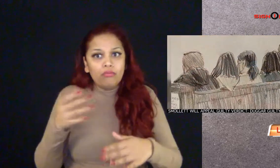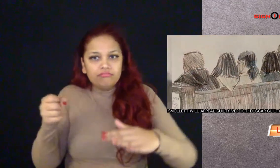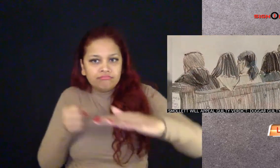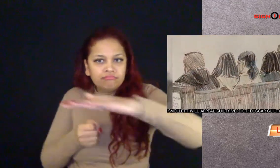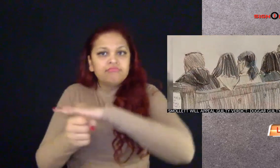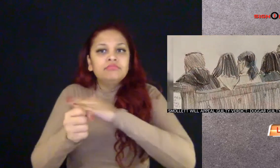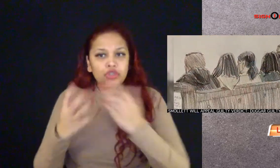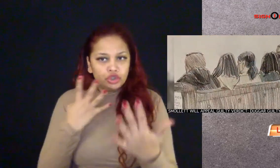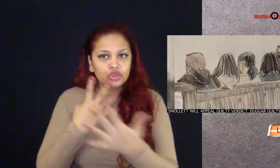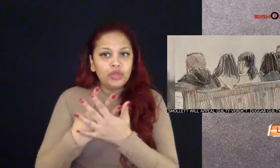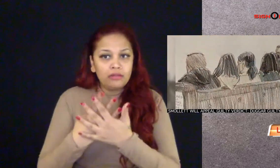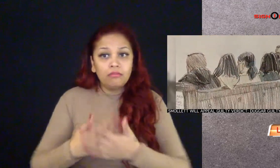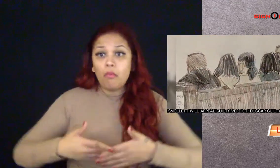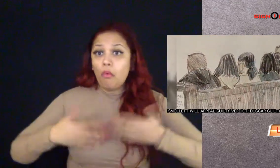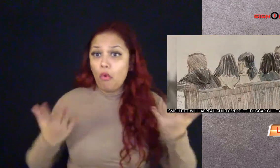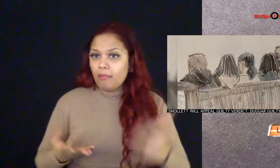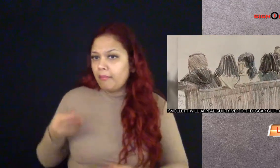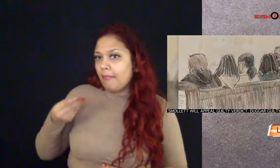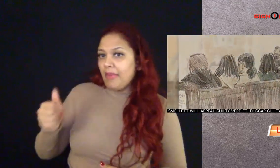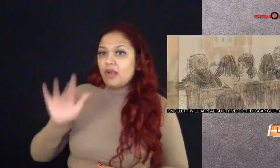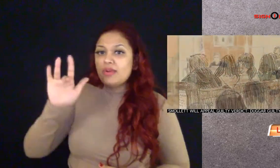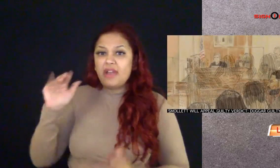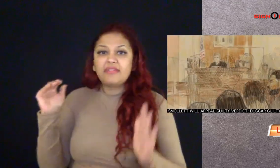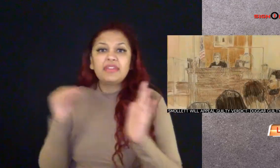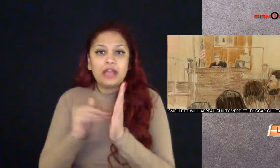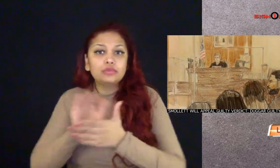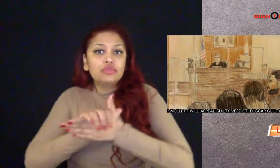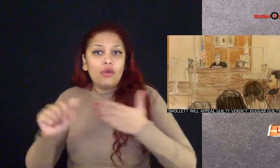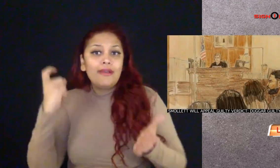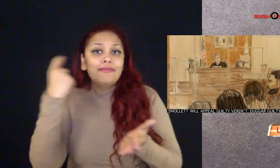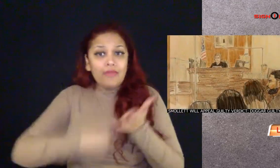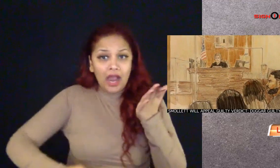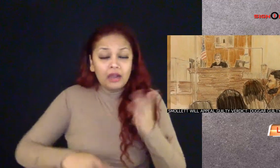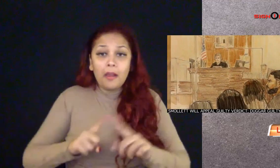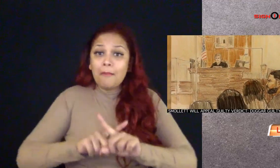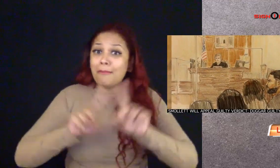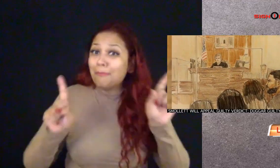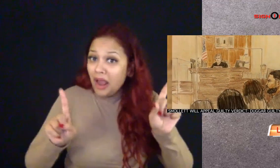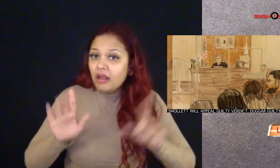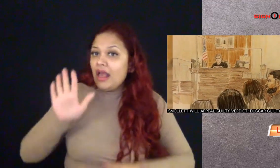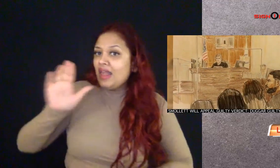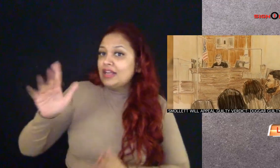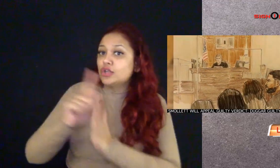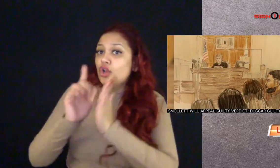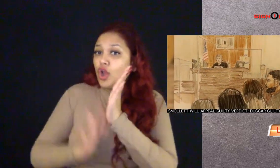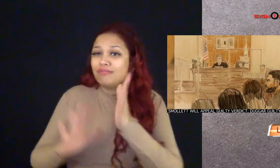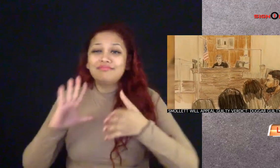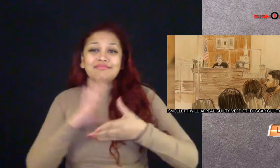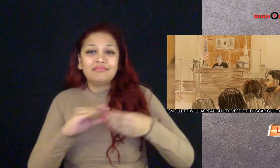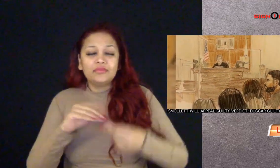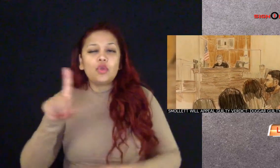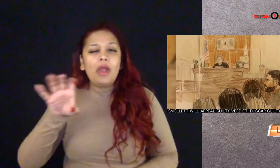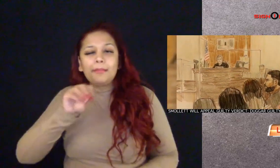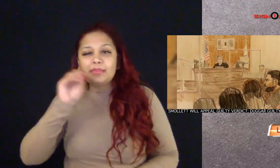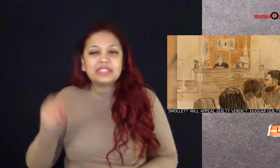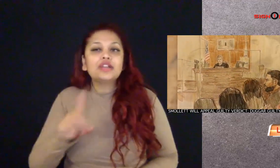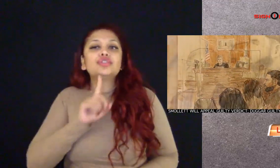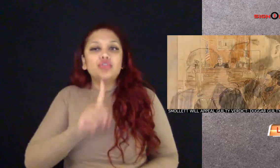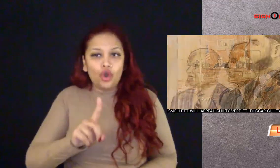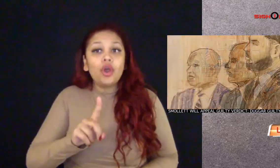Smollett could be put on probation, sent to jail, or pay a $25,000 fine. But his lawyers say they